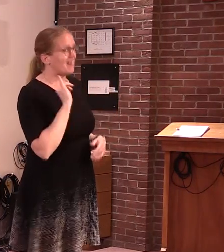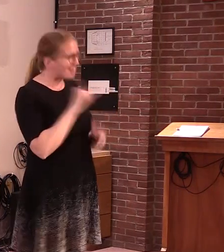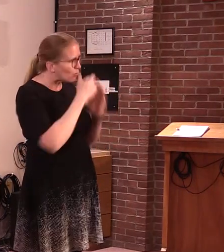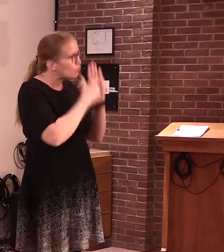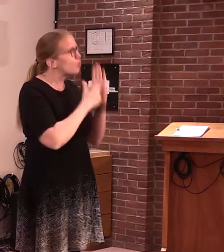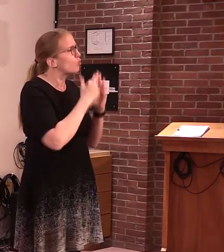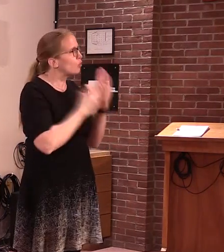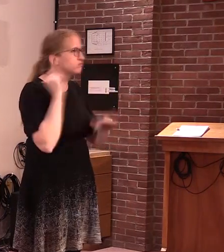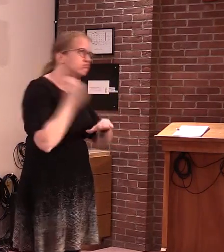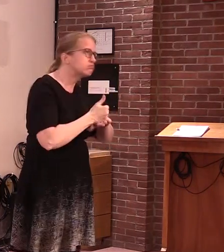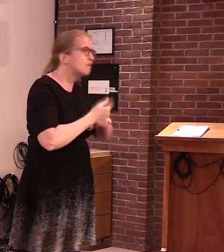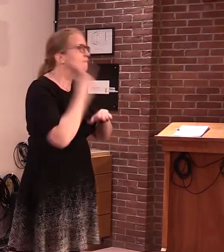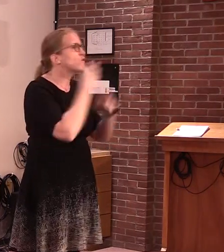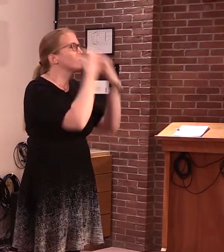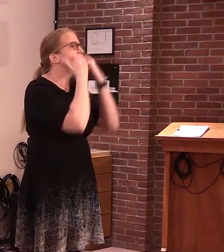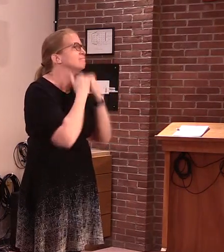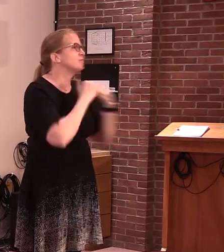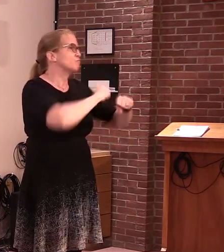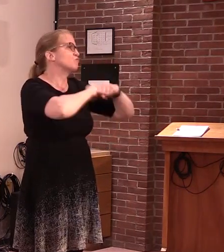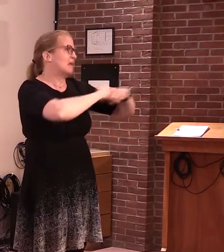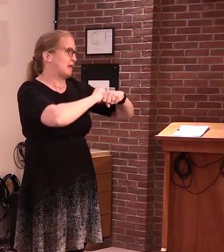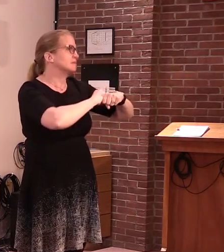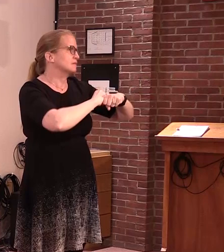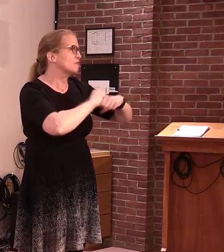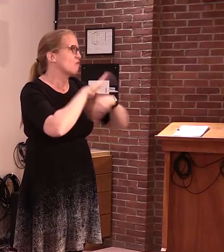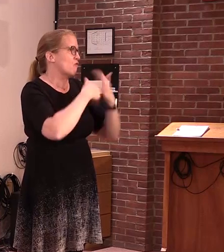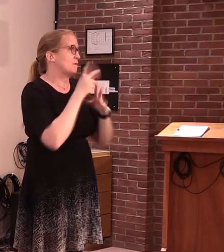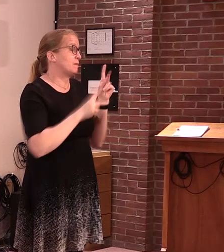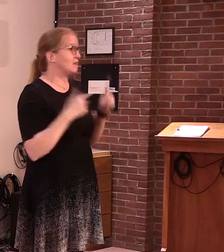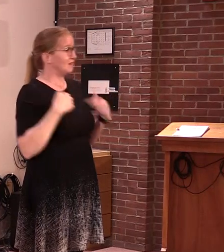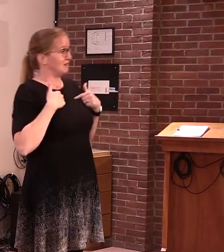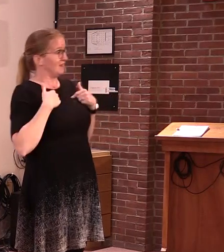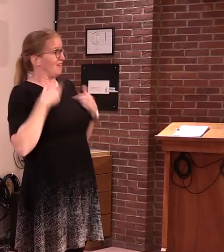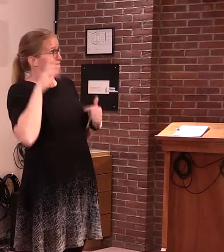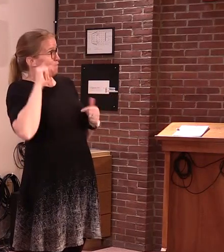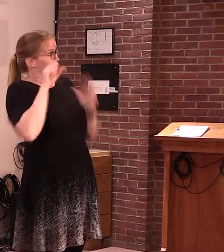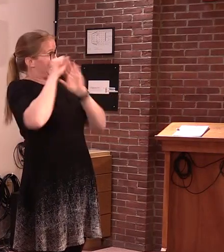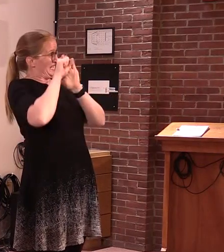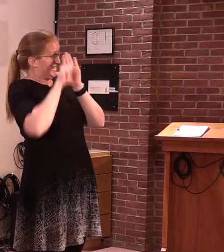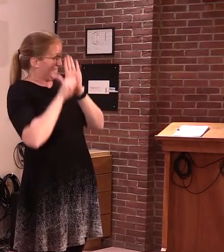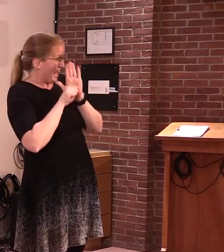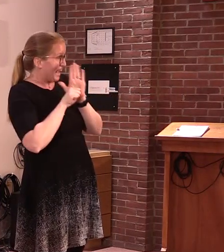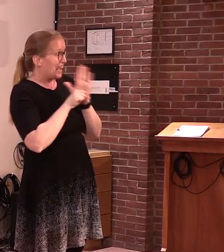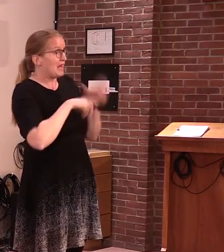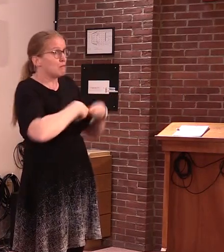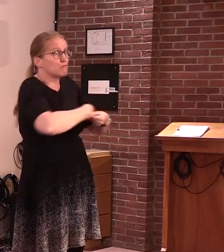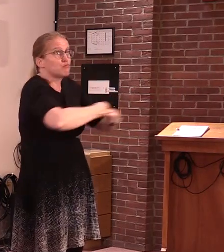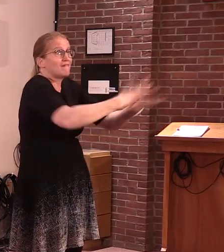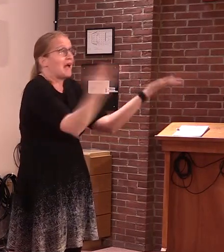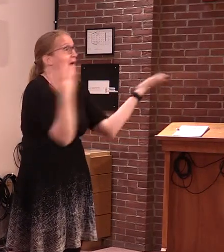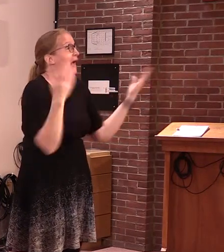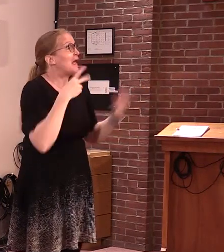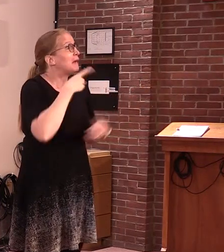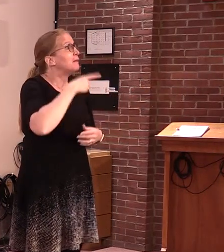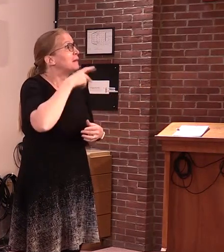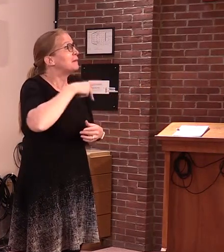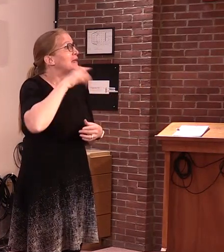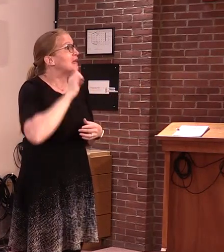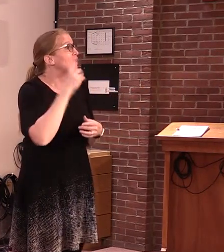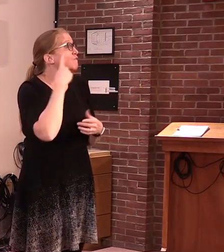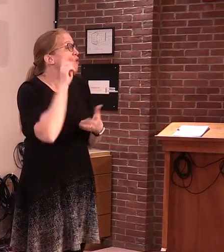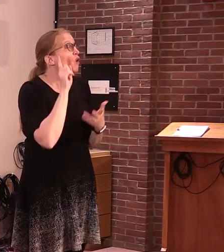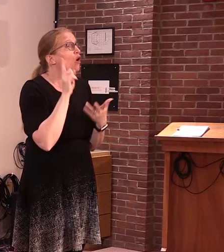State will not be able to provide PPE for elective, routine, or non-urgent healthcare.